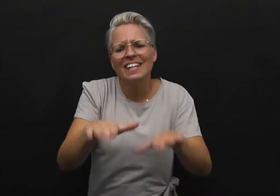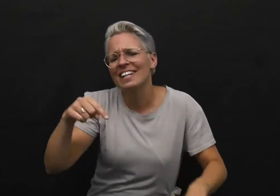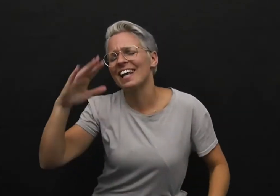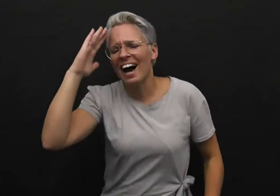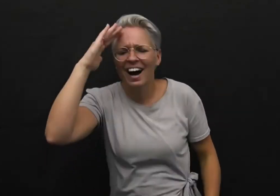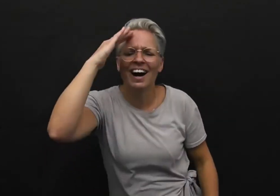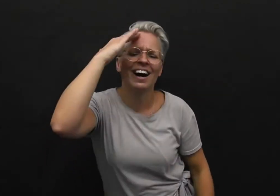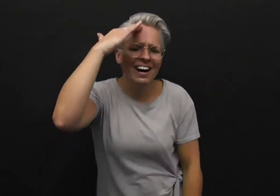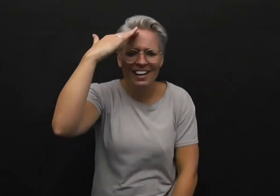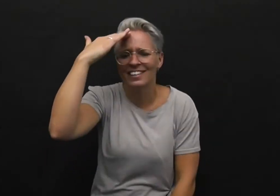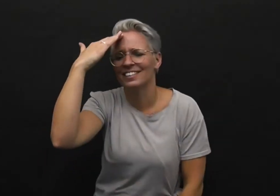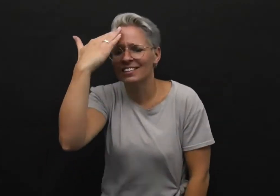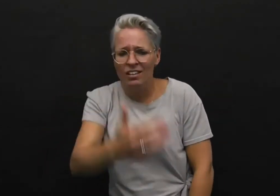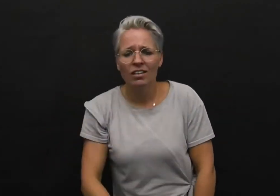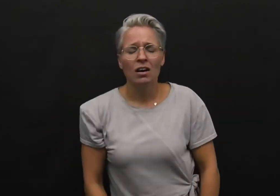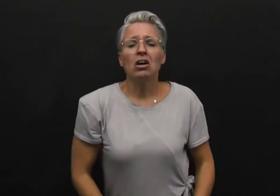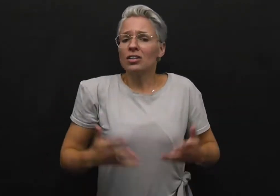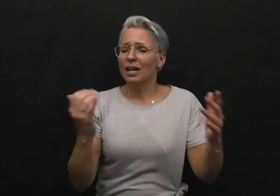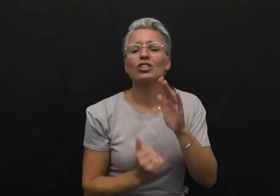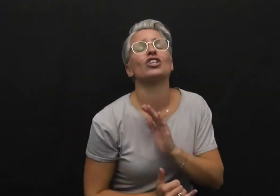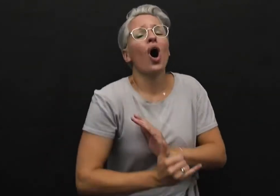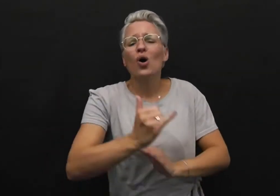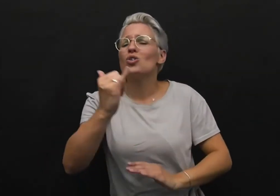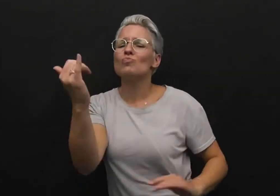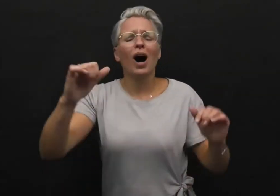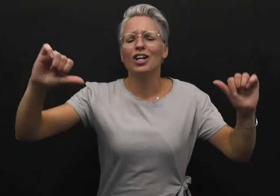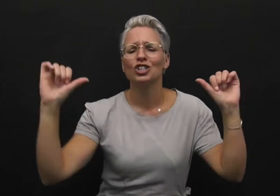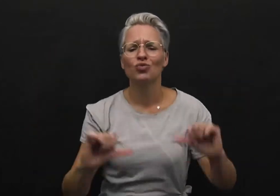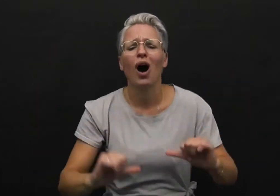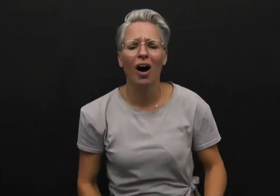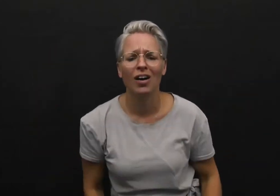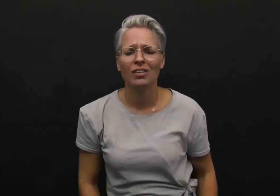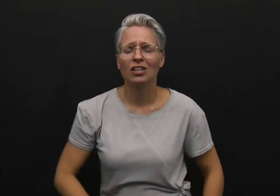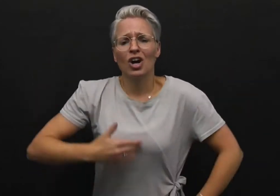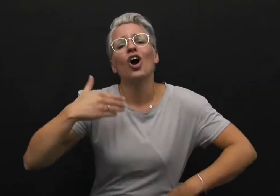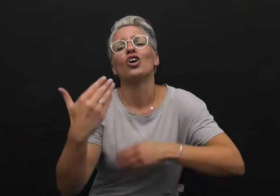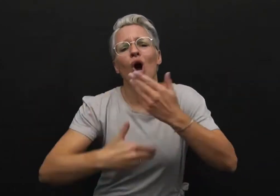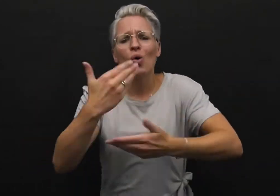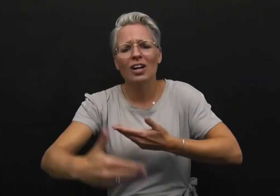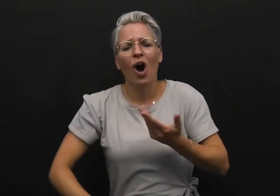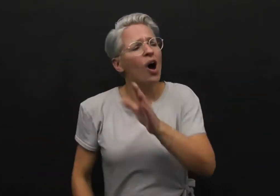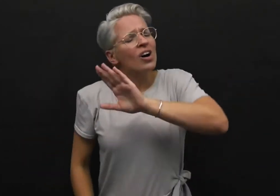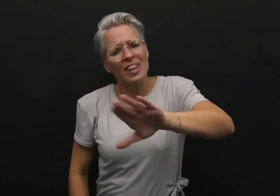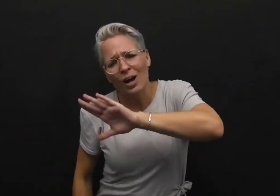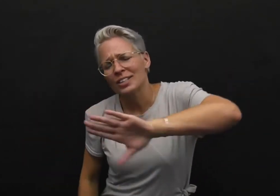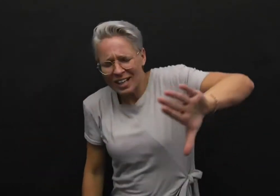tonight Cause there is so much wrong going on outside